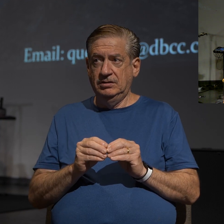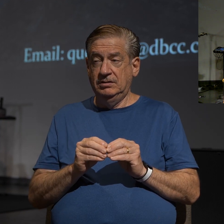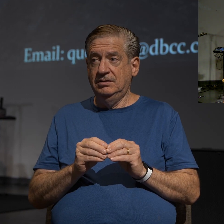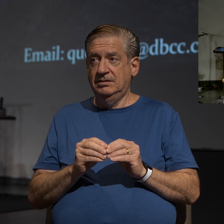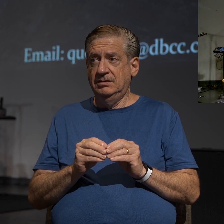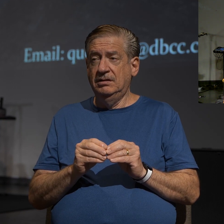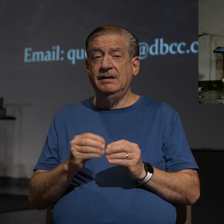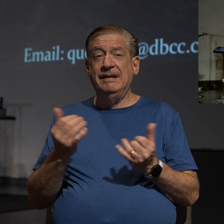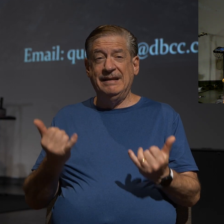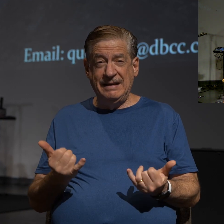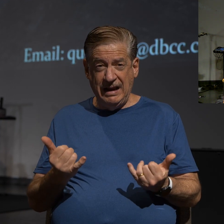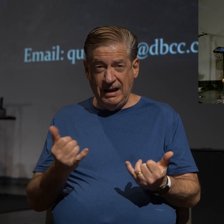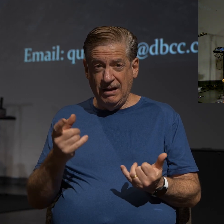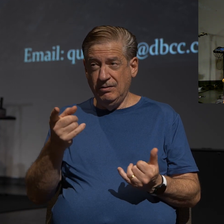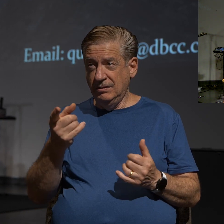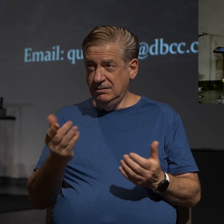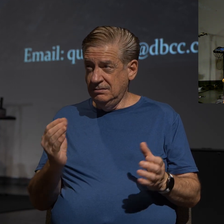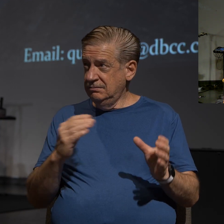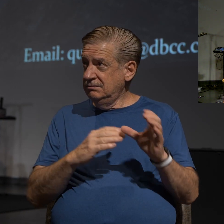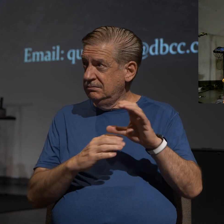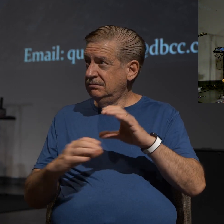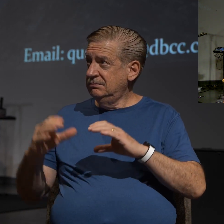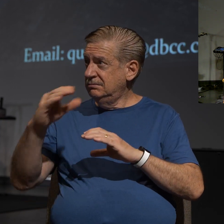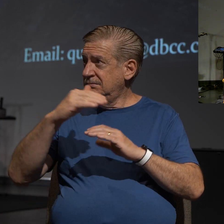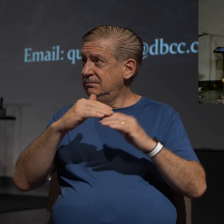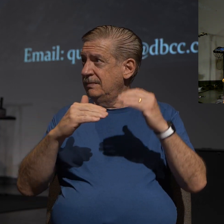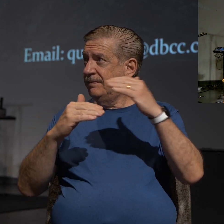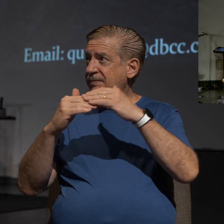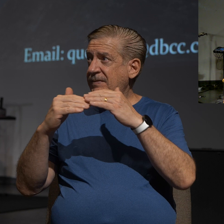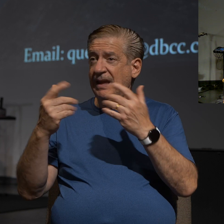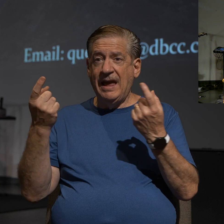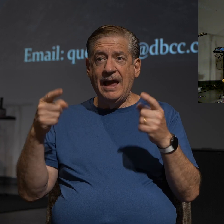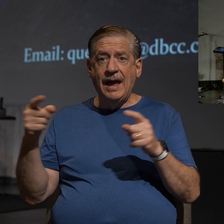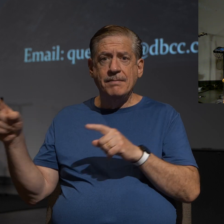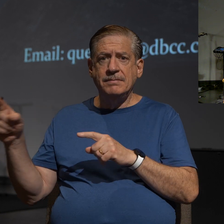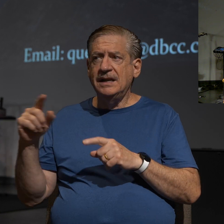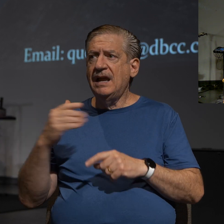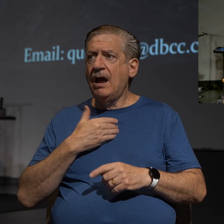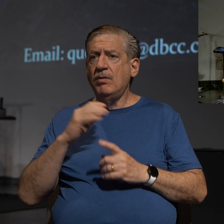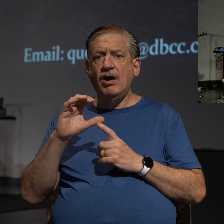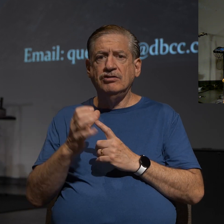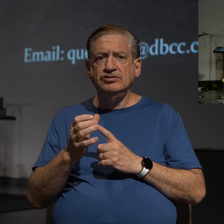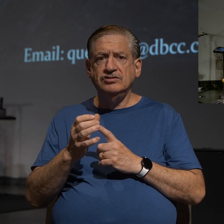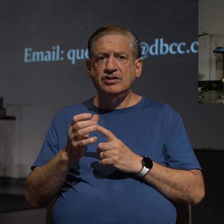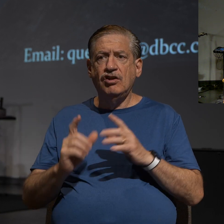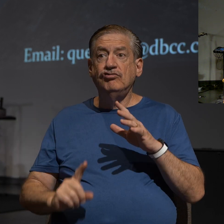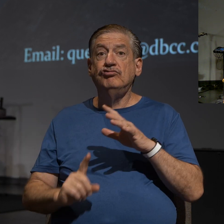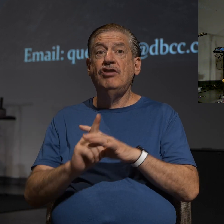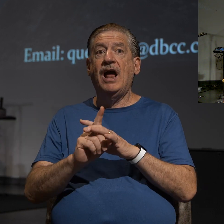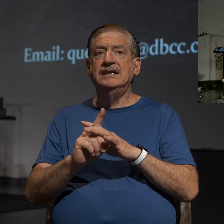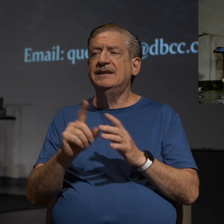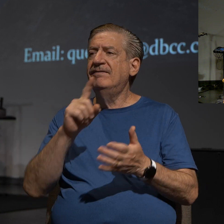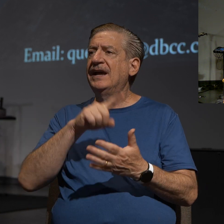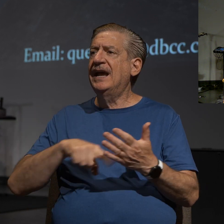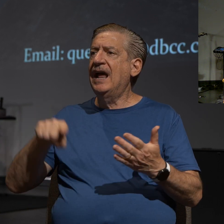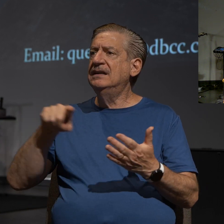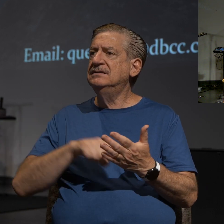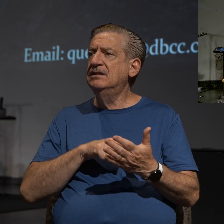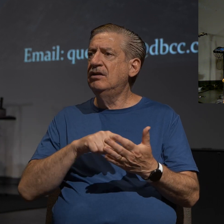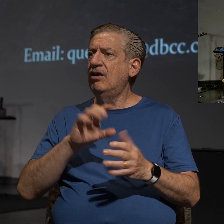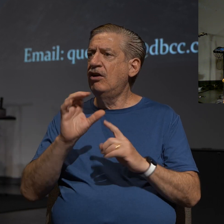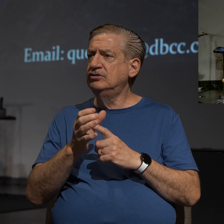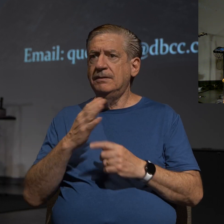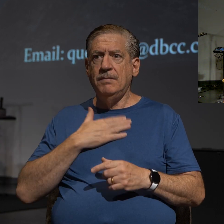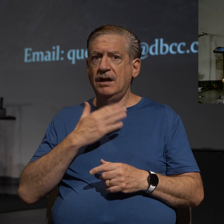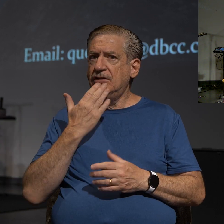Now, you pile onto that some of the other things that are happening in our culture right now. The rise of cancel culture. My goodness, you make